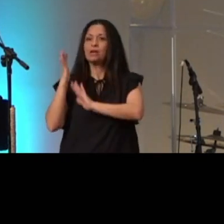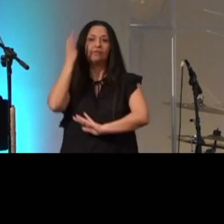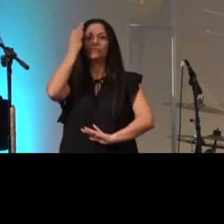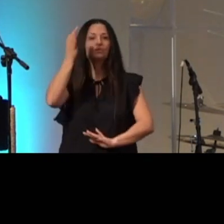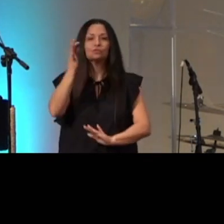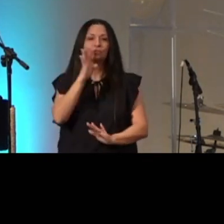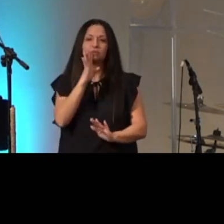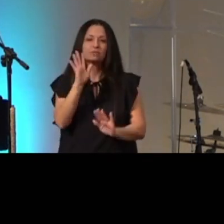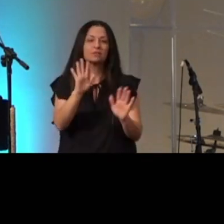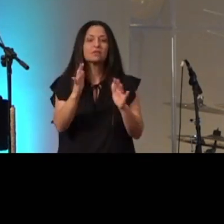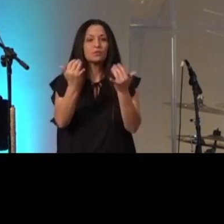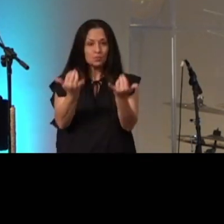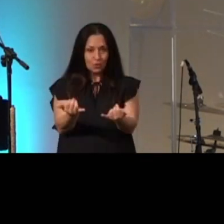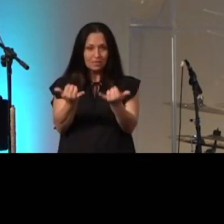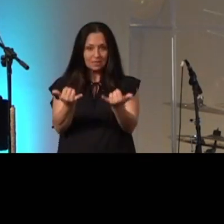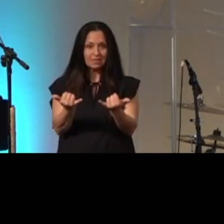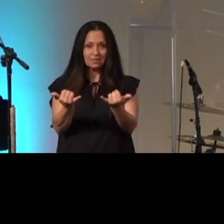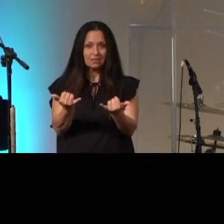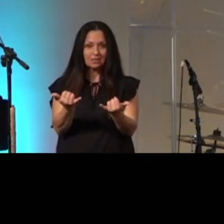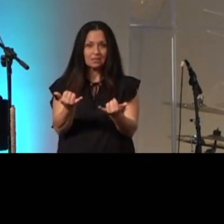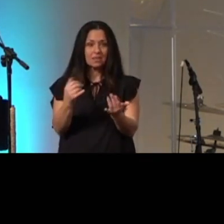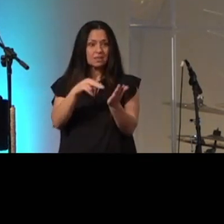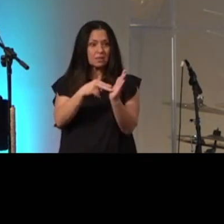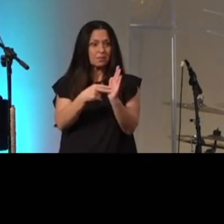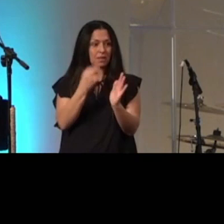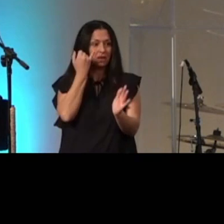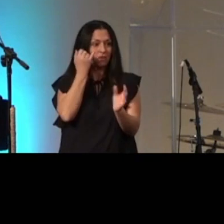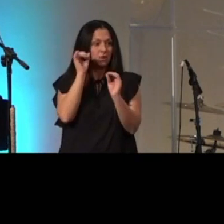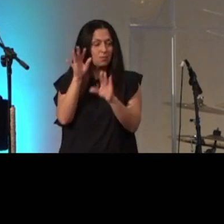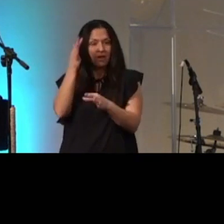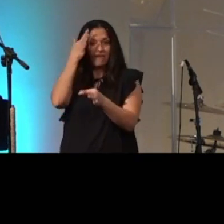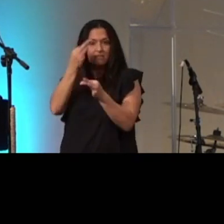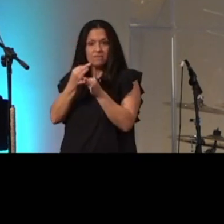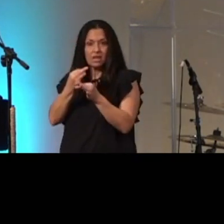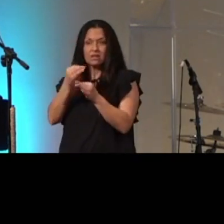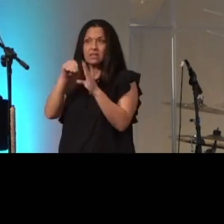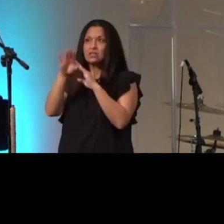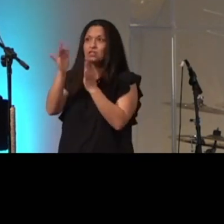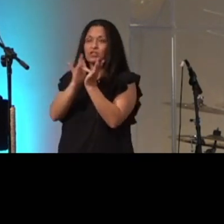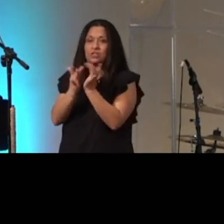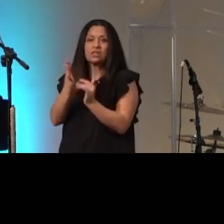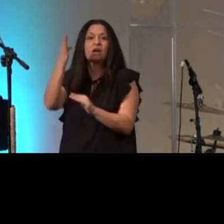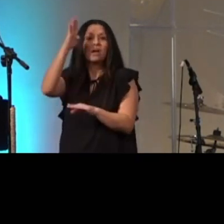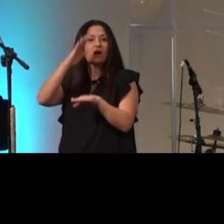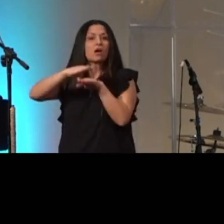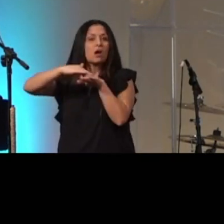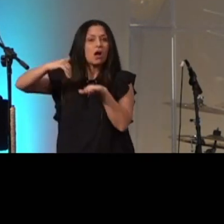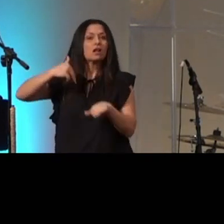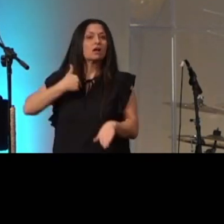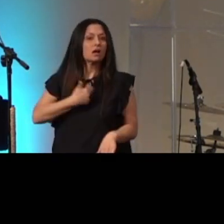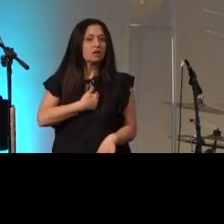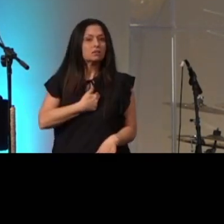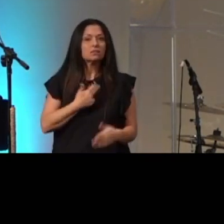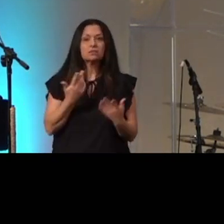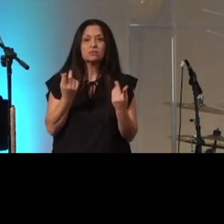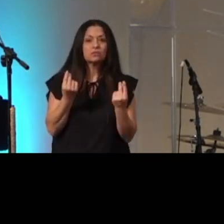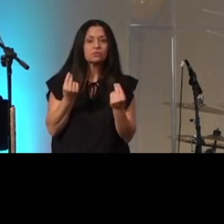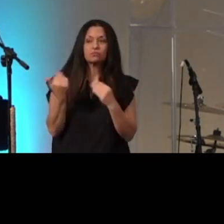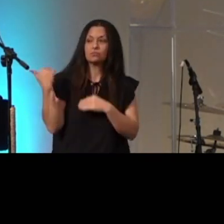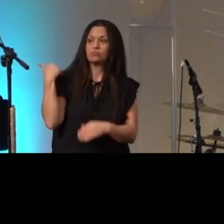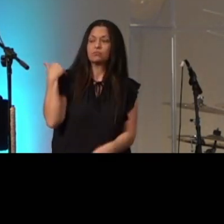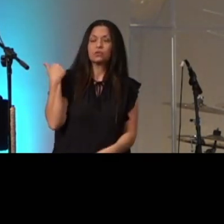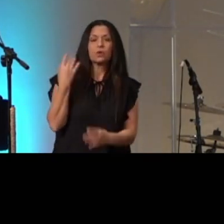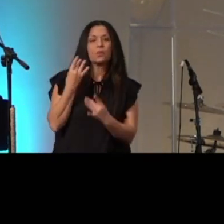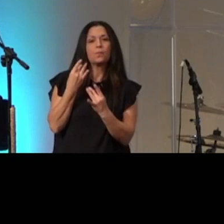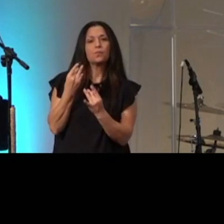which means that if we put our faith and trust in Jesus that God calls us to purity